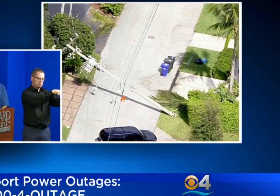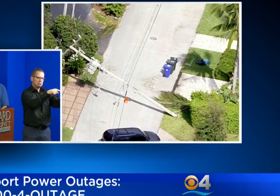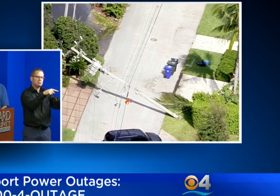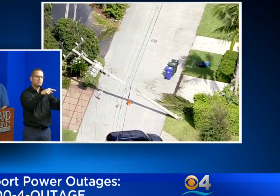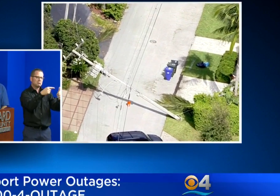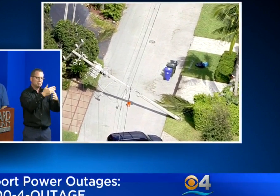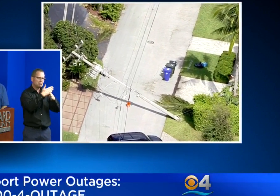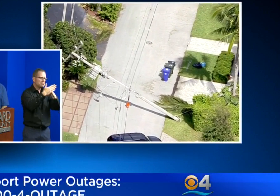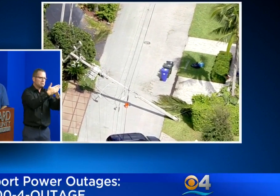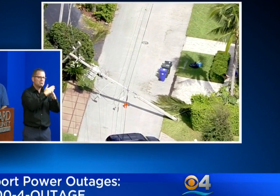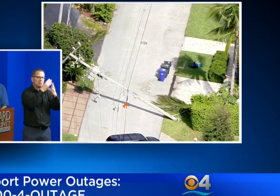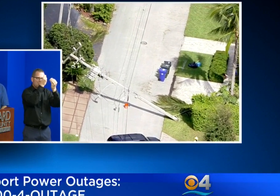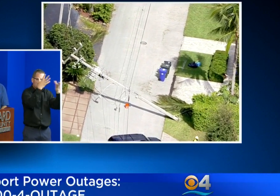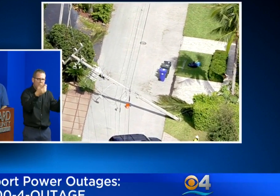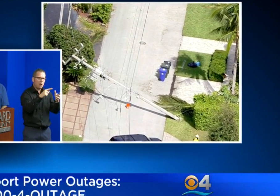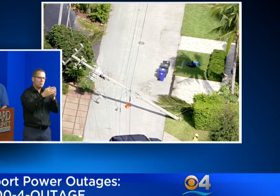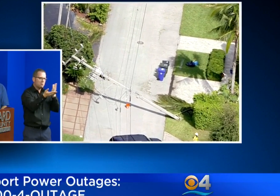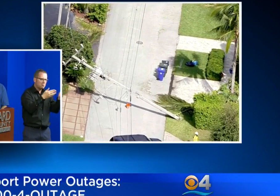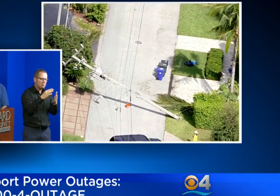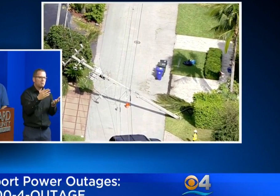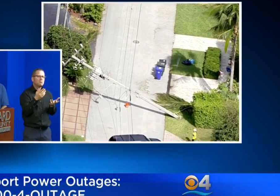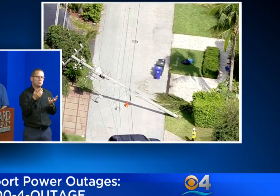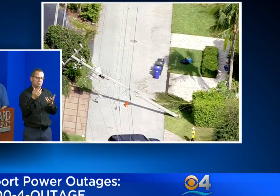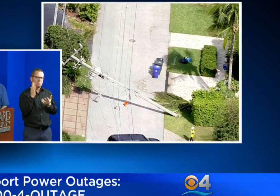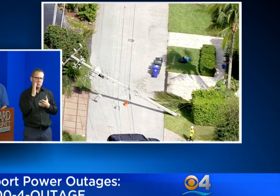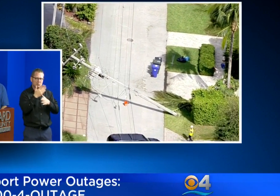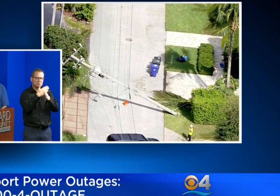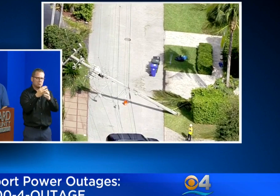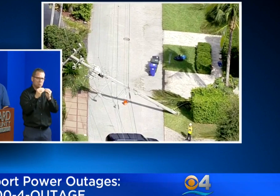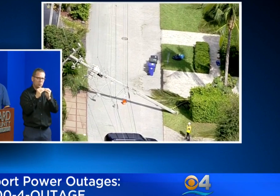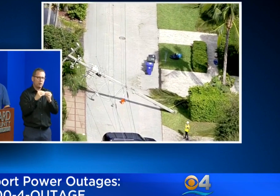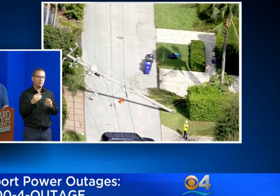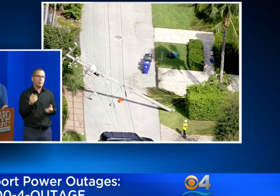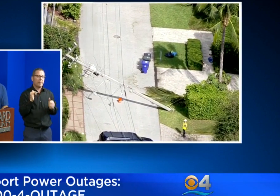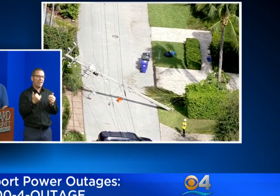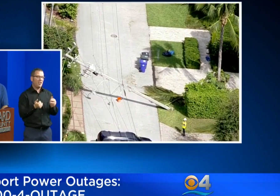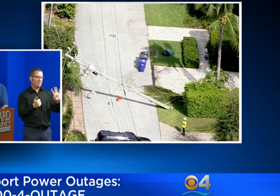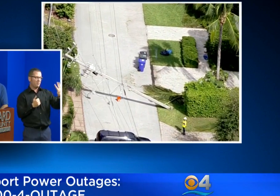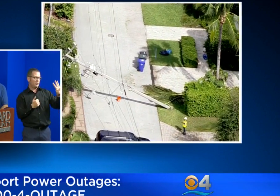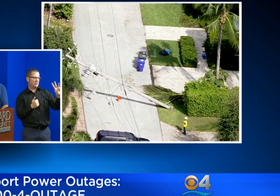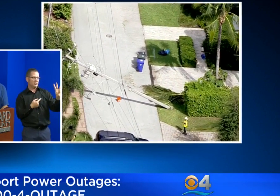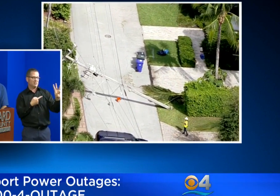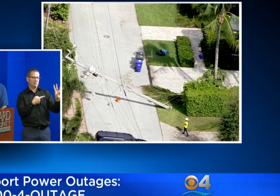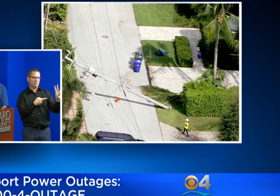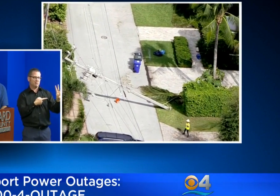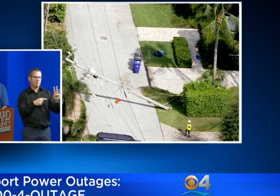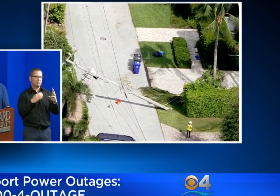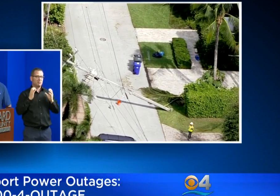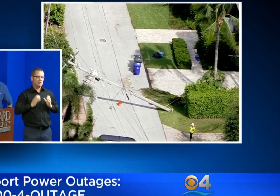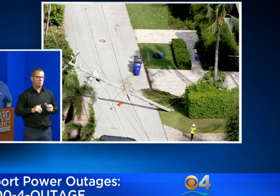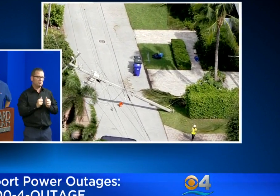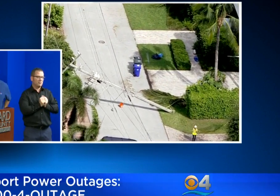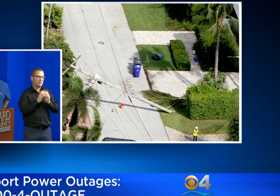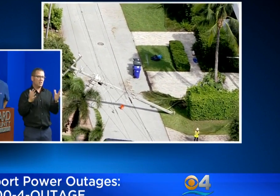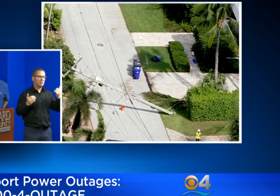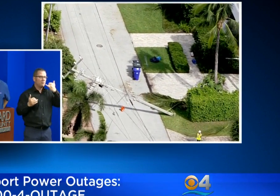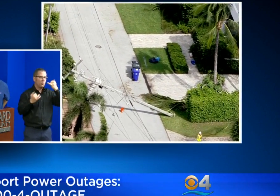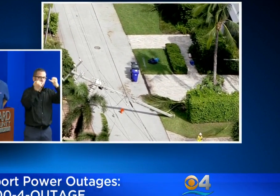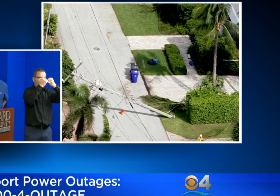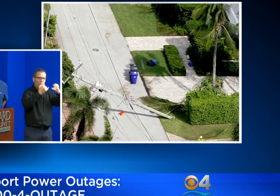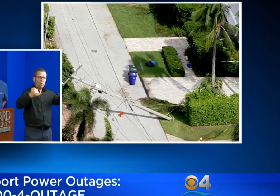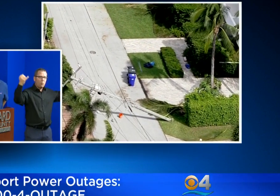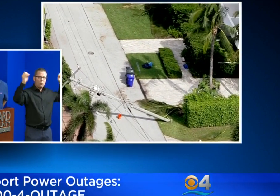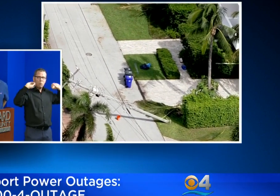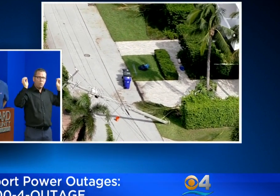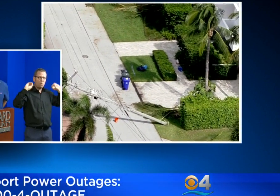it's available. This morning, we told you about more than 46,000 landline customers without service. That service has now been restored